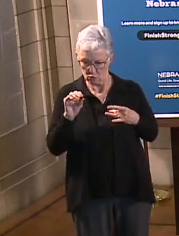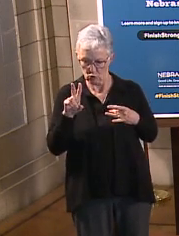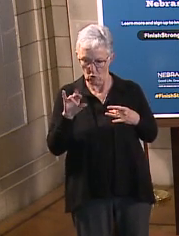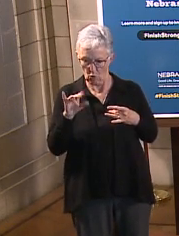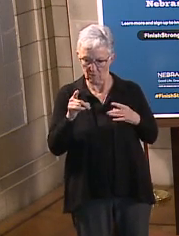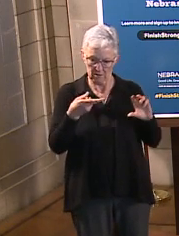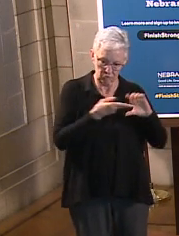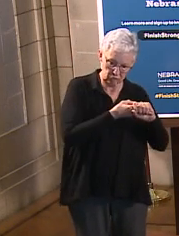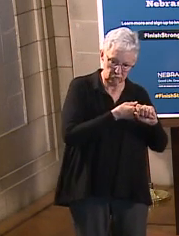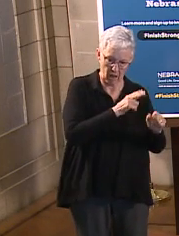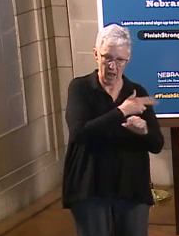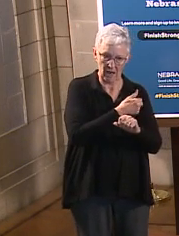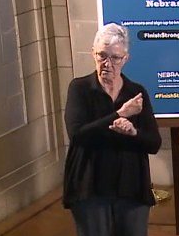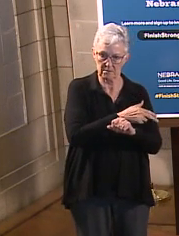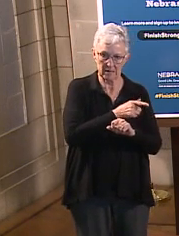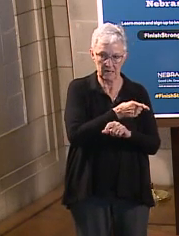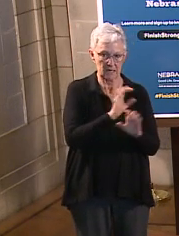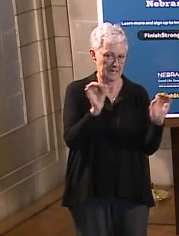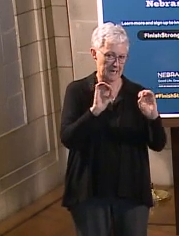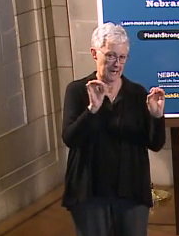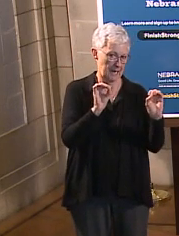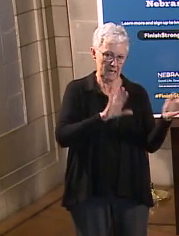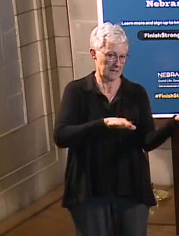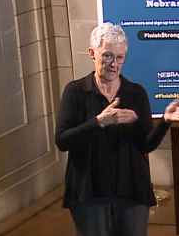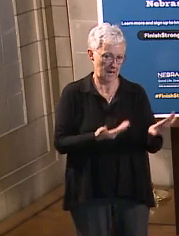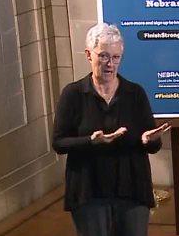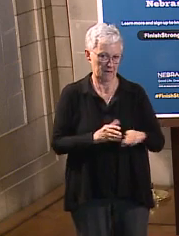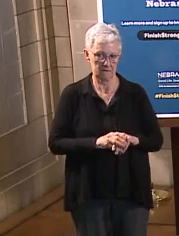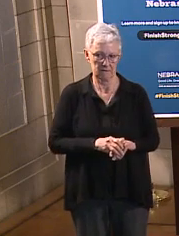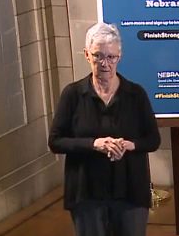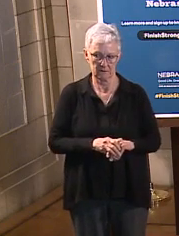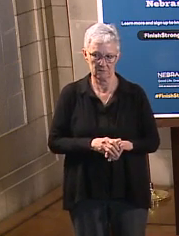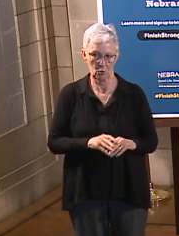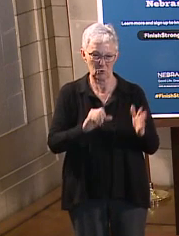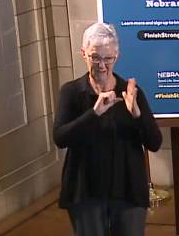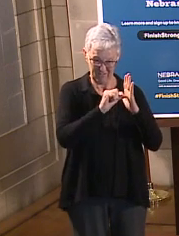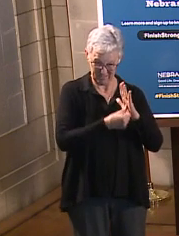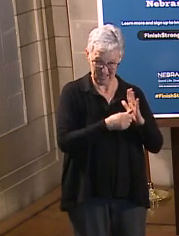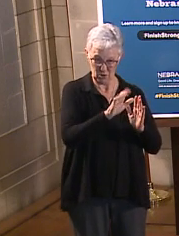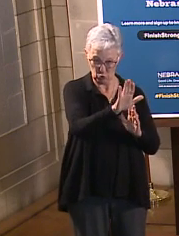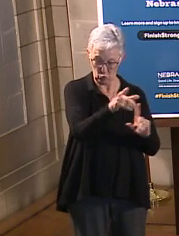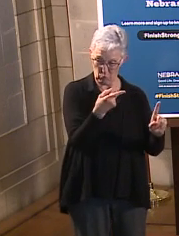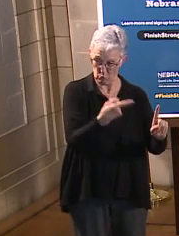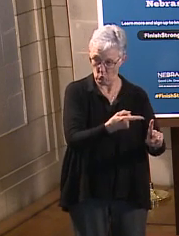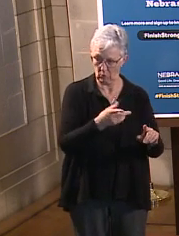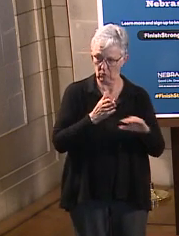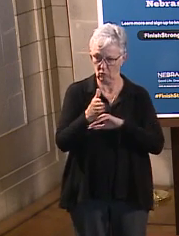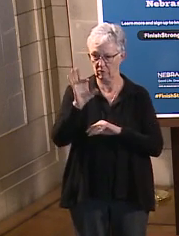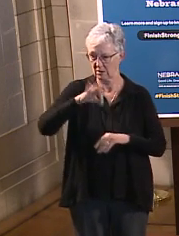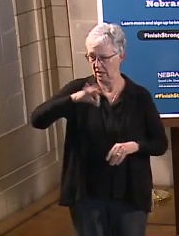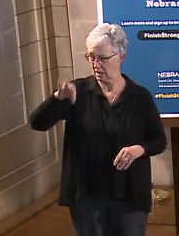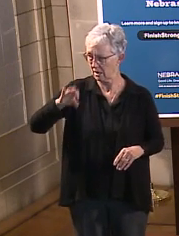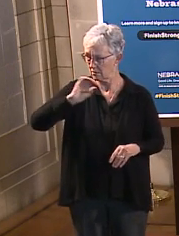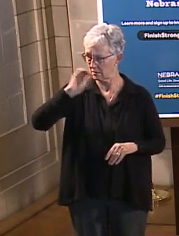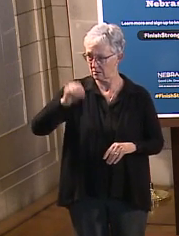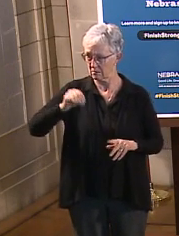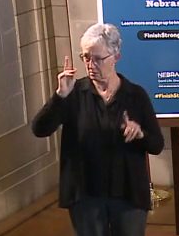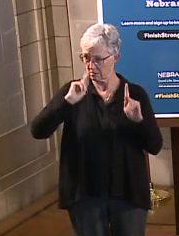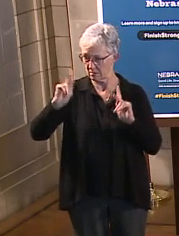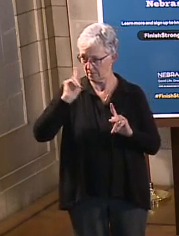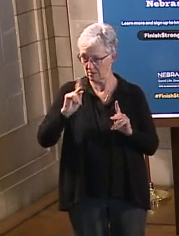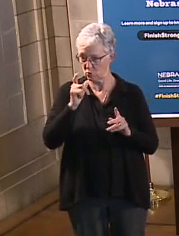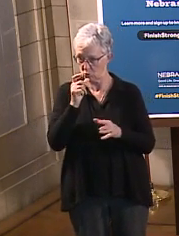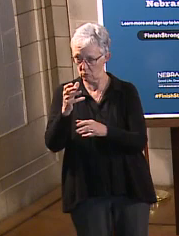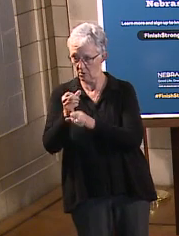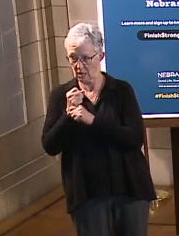Felicia's point, 99, over 99% of the time, this is being effective. So incredibly effective in keeping people out of the hospital